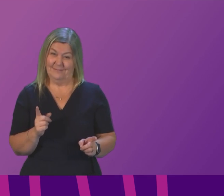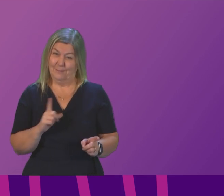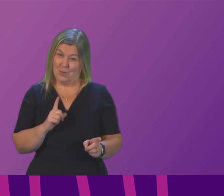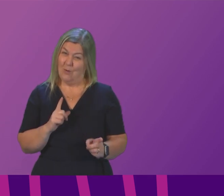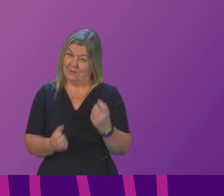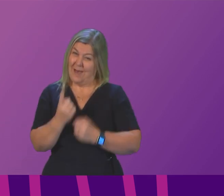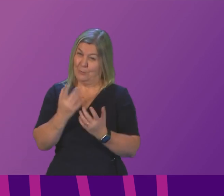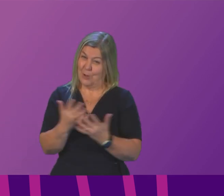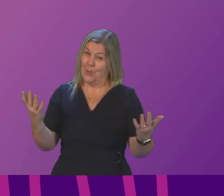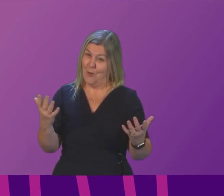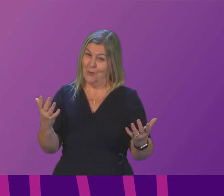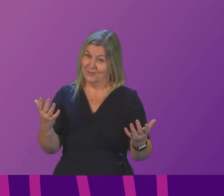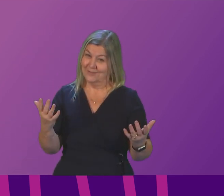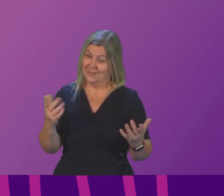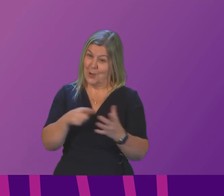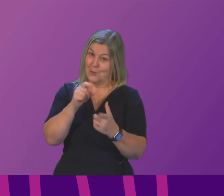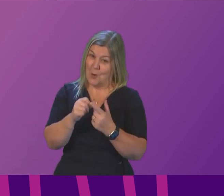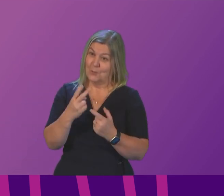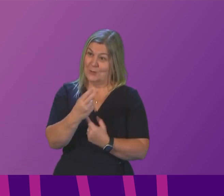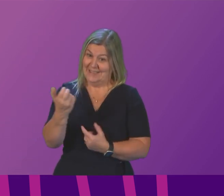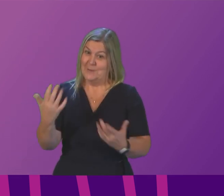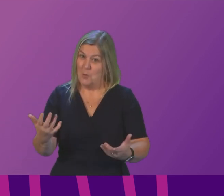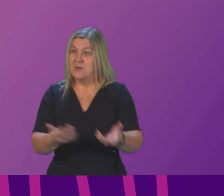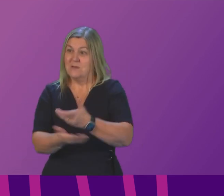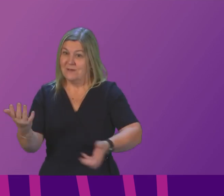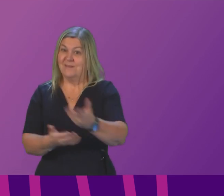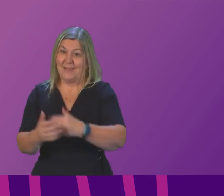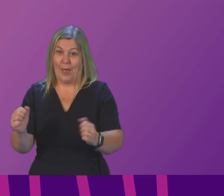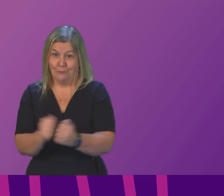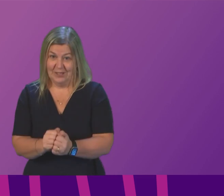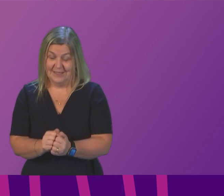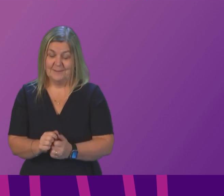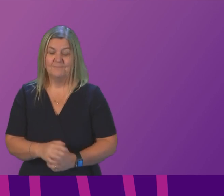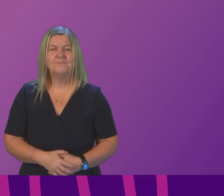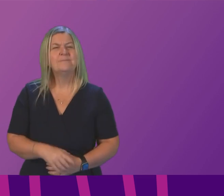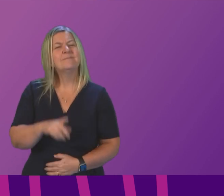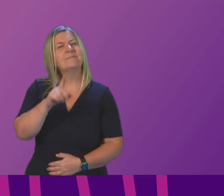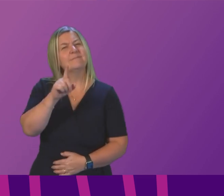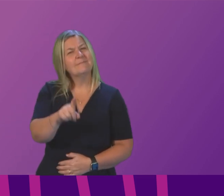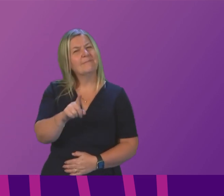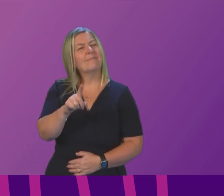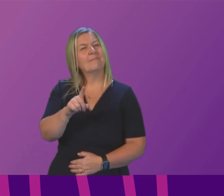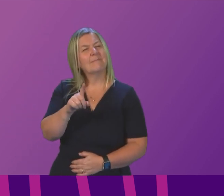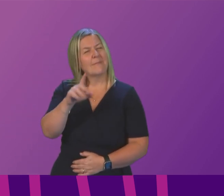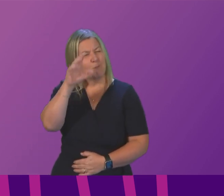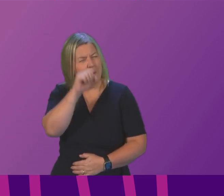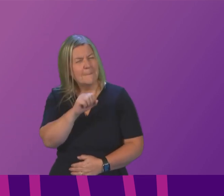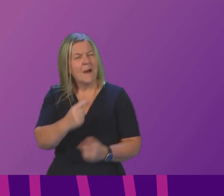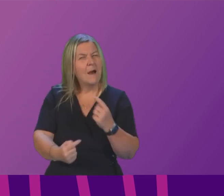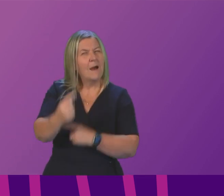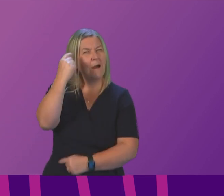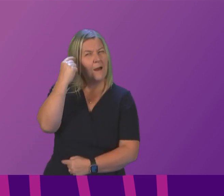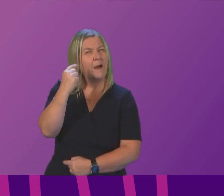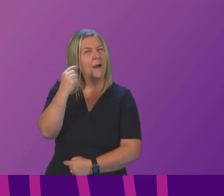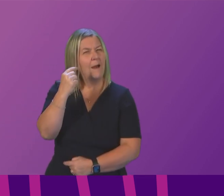negotiating table at COP the committee on climate change I think if memory serves me correctly expressed